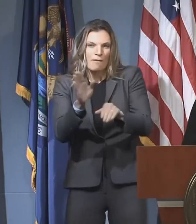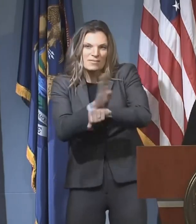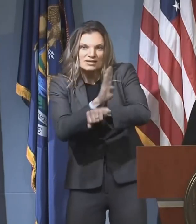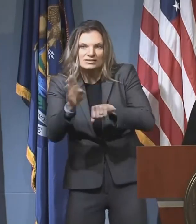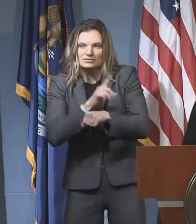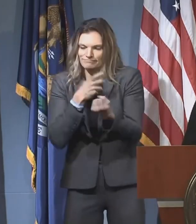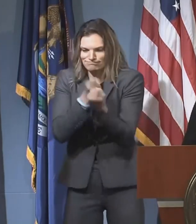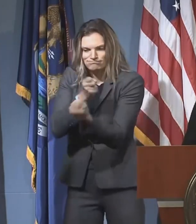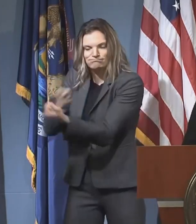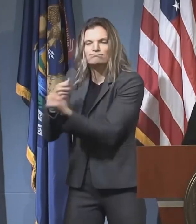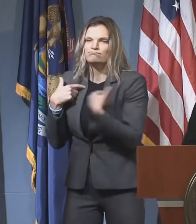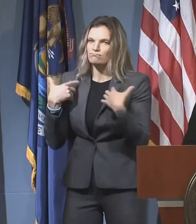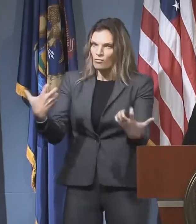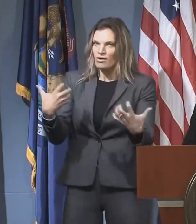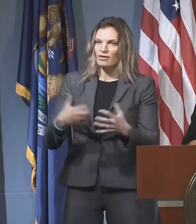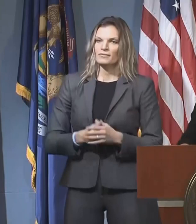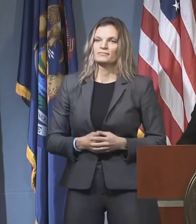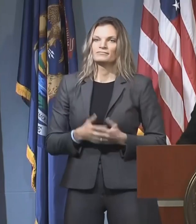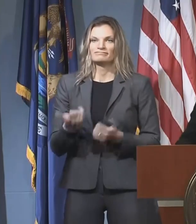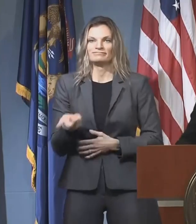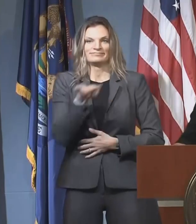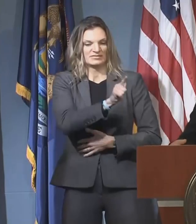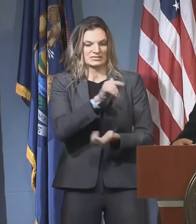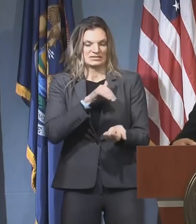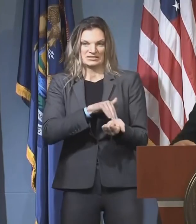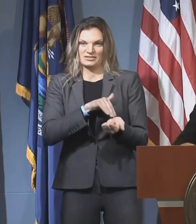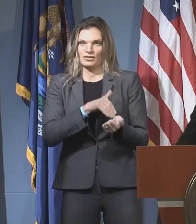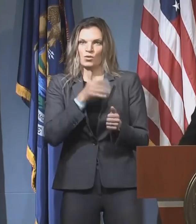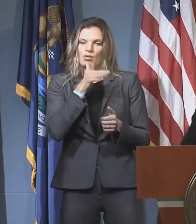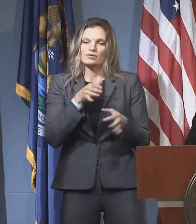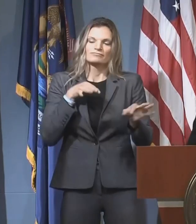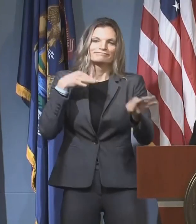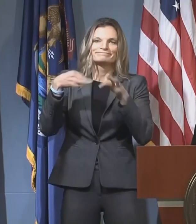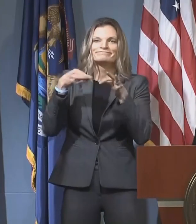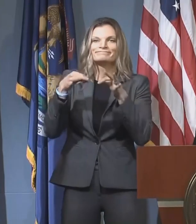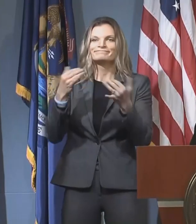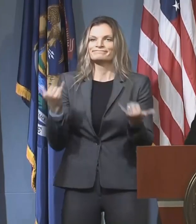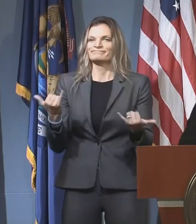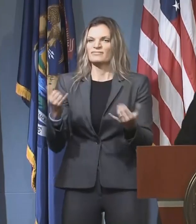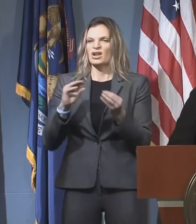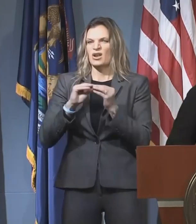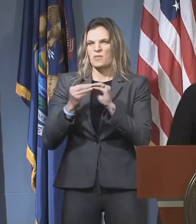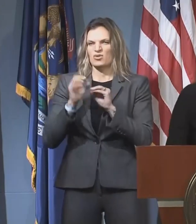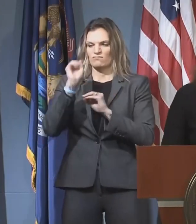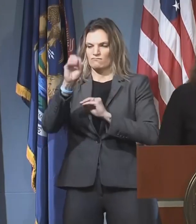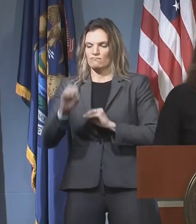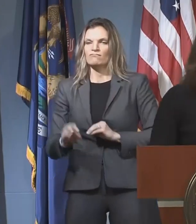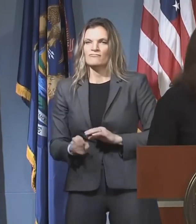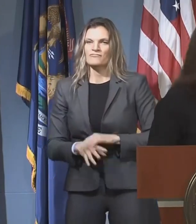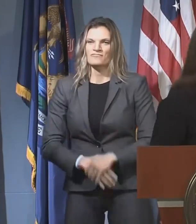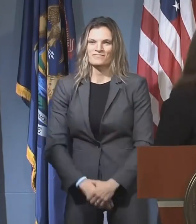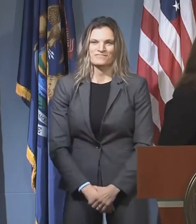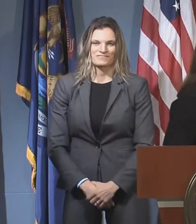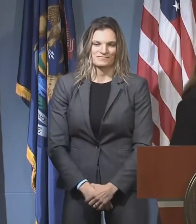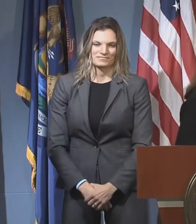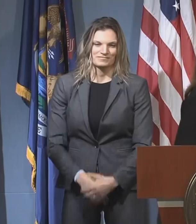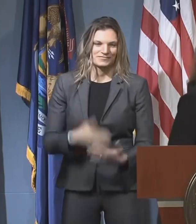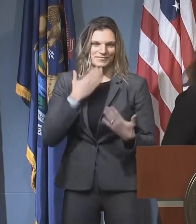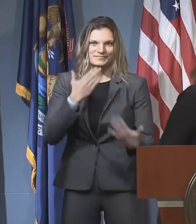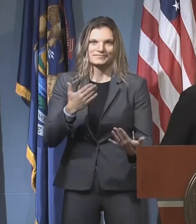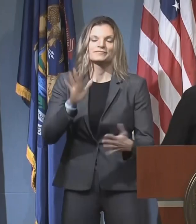And with that, I will hand it over to Dr. Khaldun for an update on what we are seeing in the numbers and across the state. Thank you.